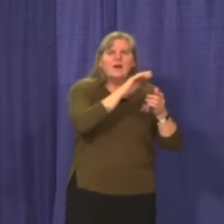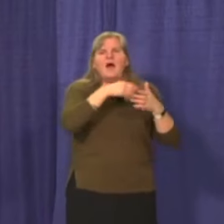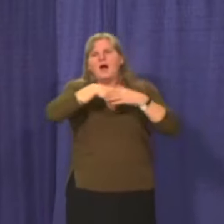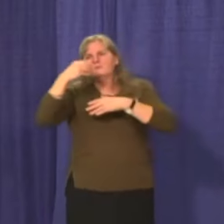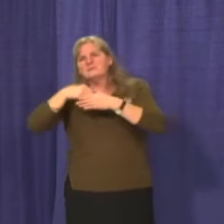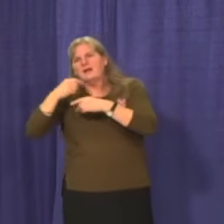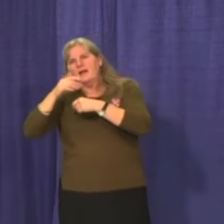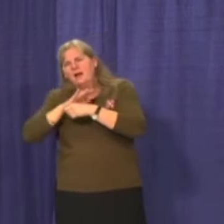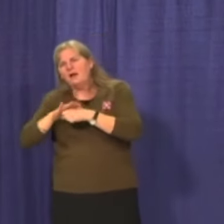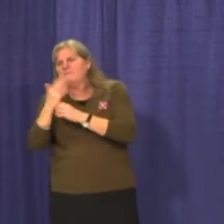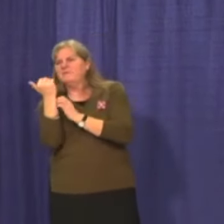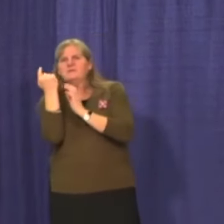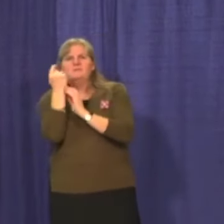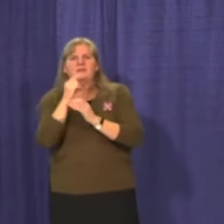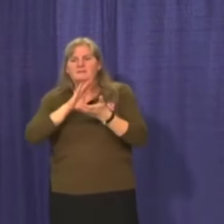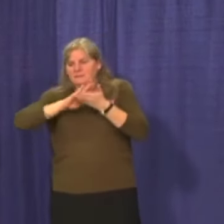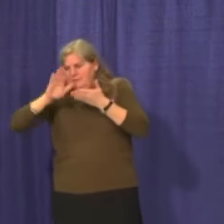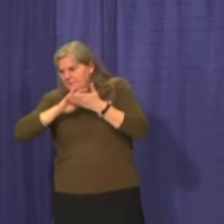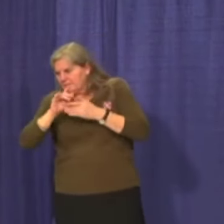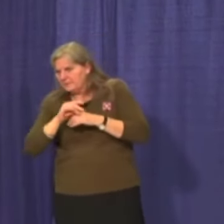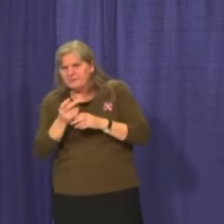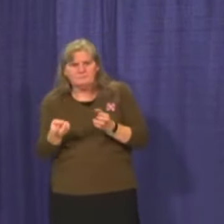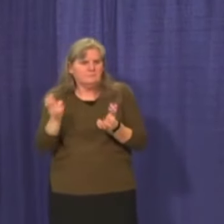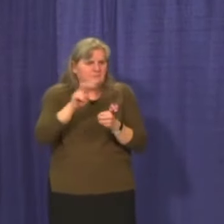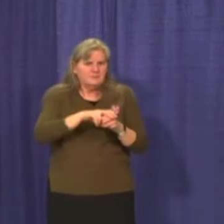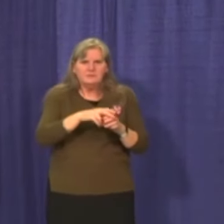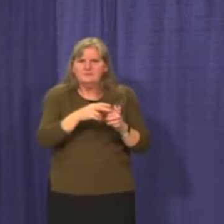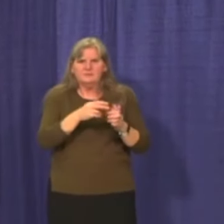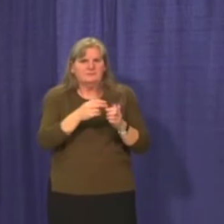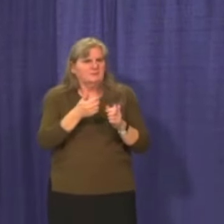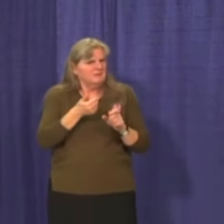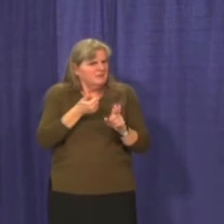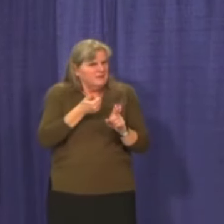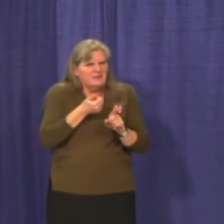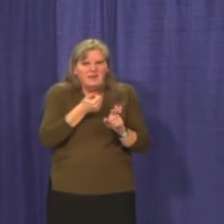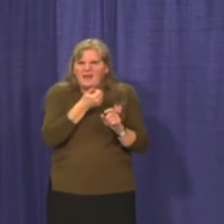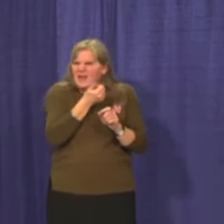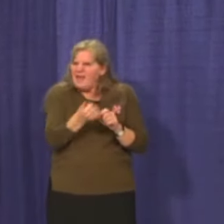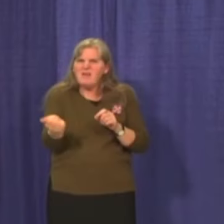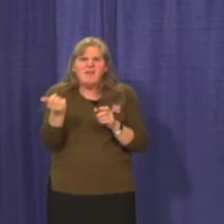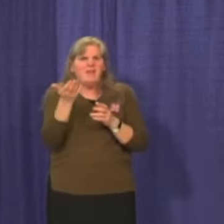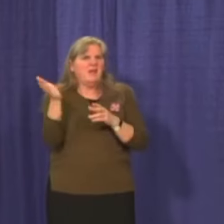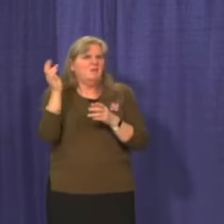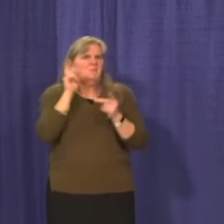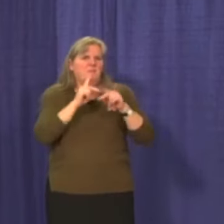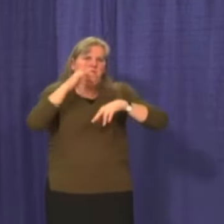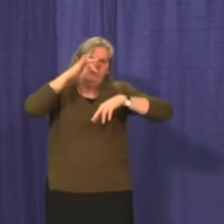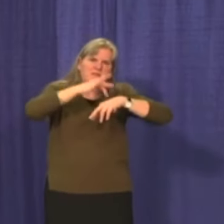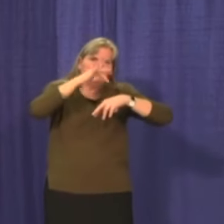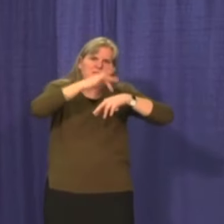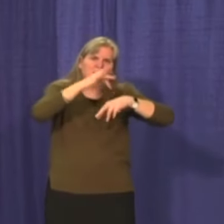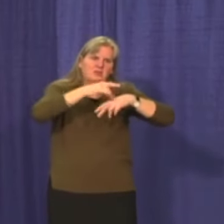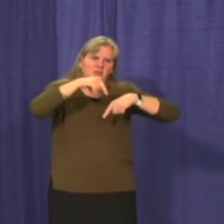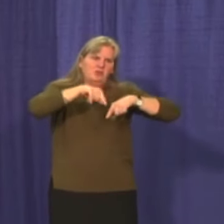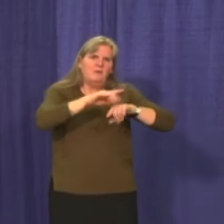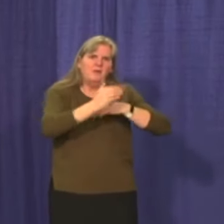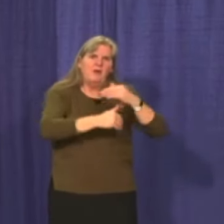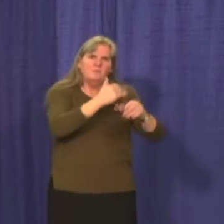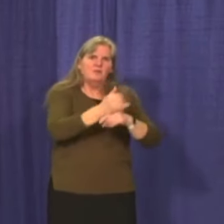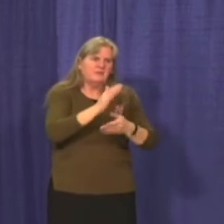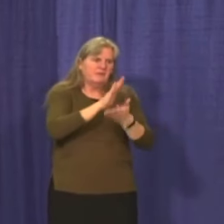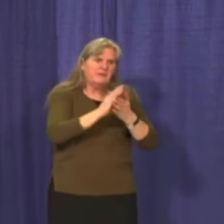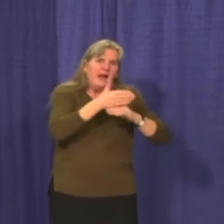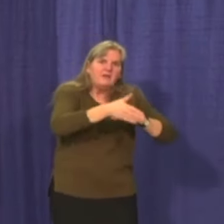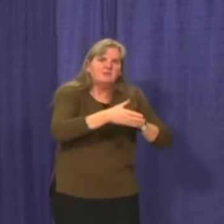to spend 15 minutes. And as they get up, someone is there and they clean in behind. And it all works, uh, like, like